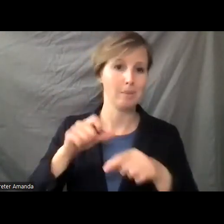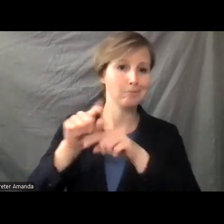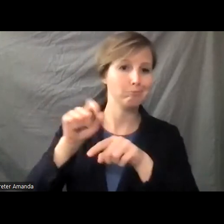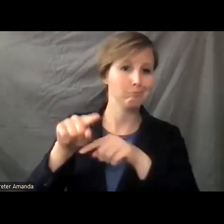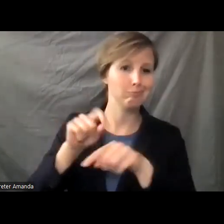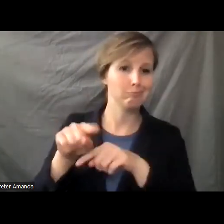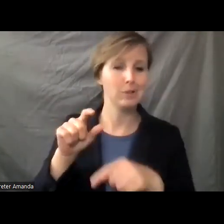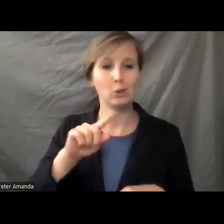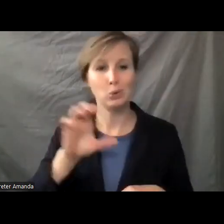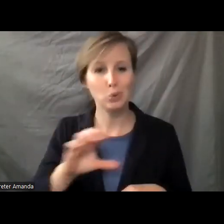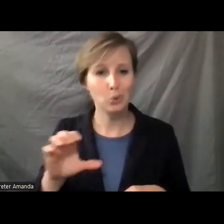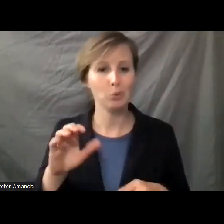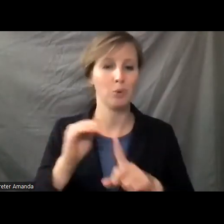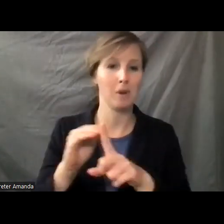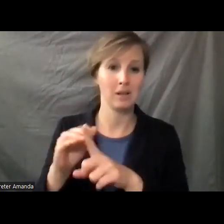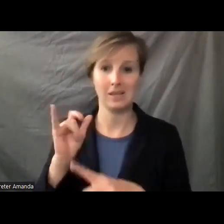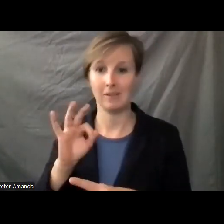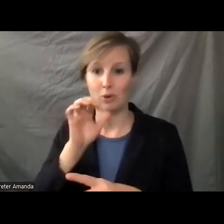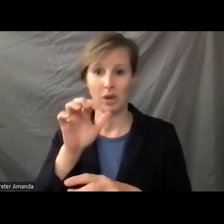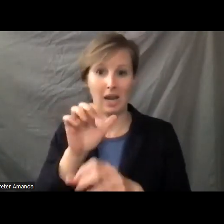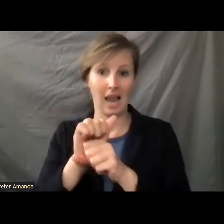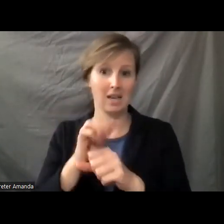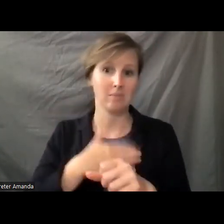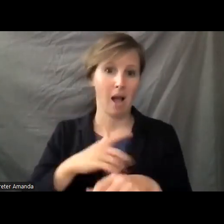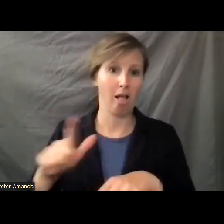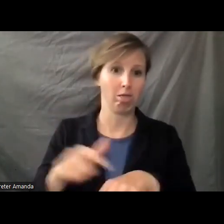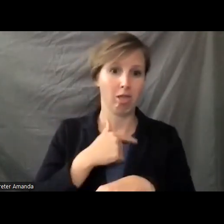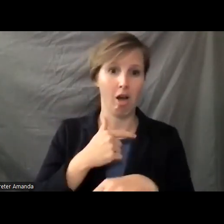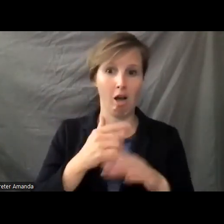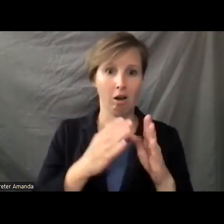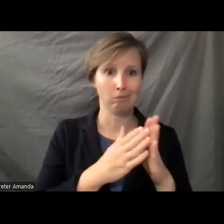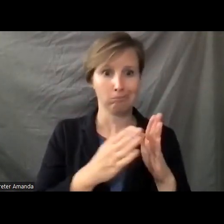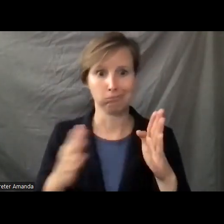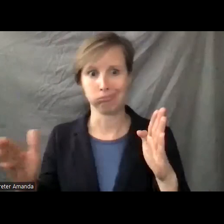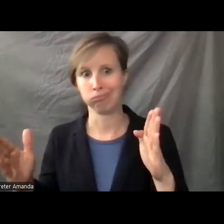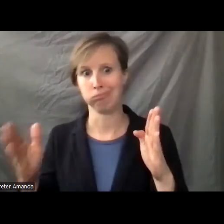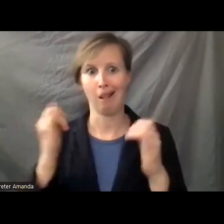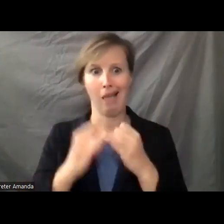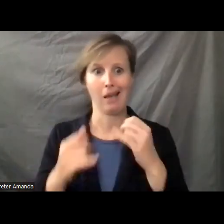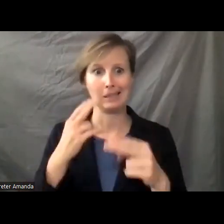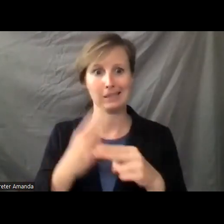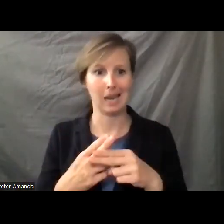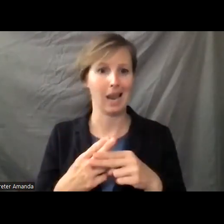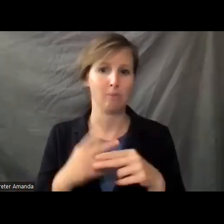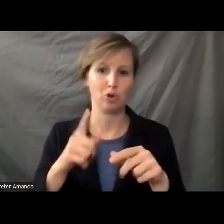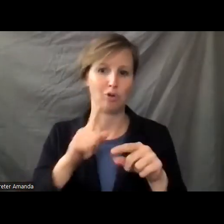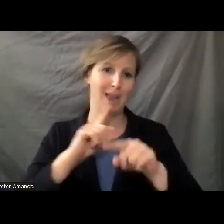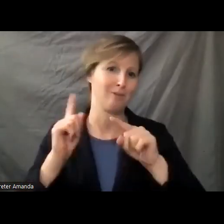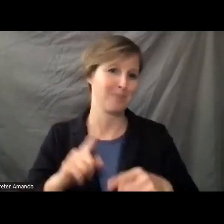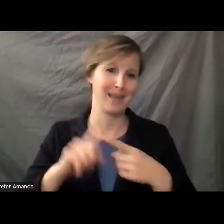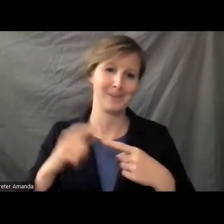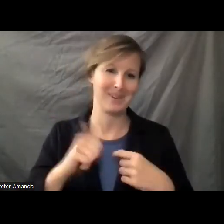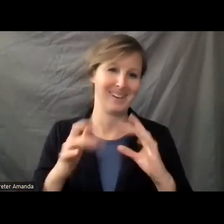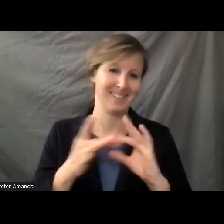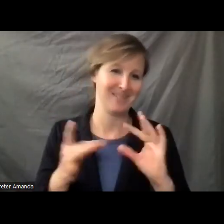and other kinds of things, so if you didn't catch my very long, strange English last name, you are more than welcome to just reply to any of the messages